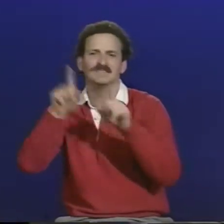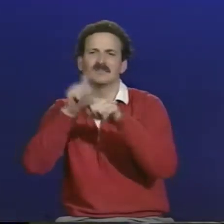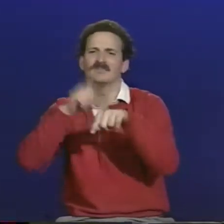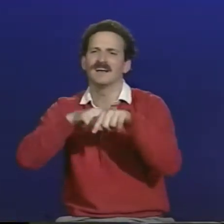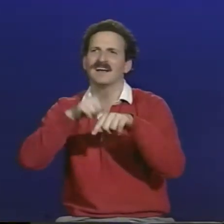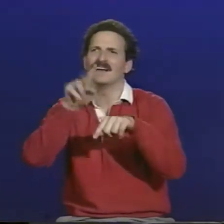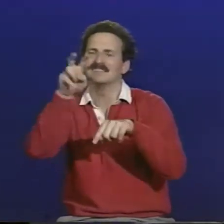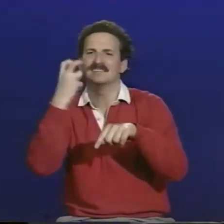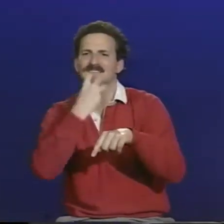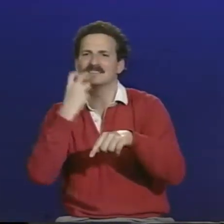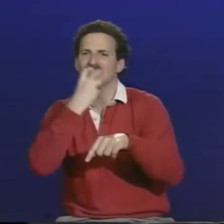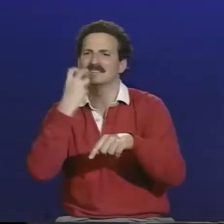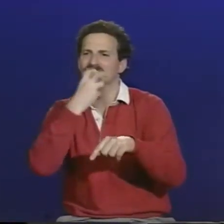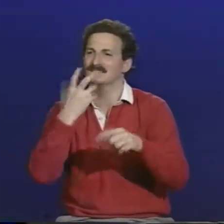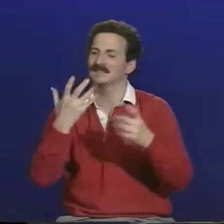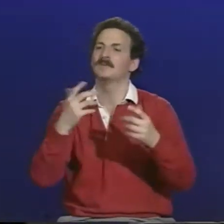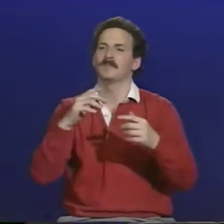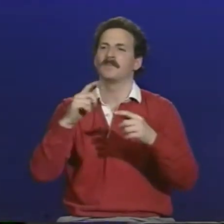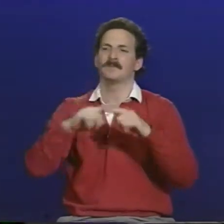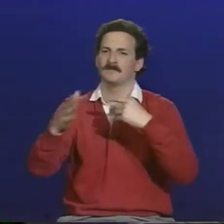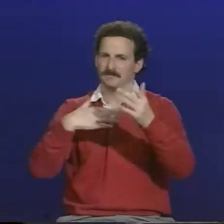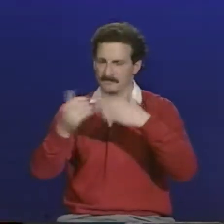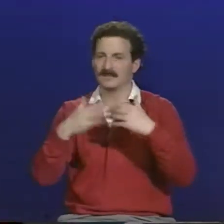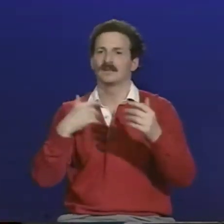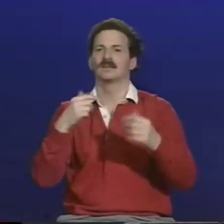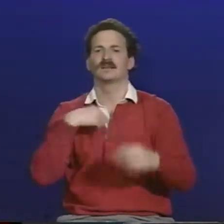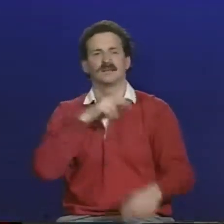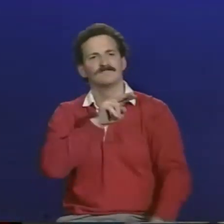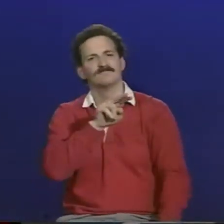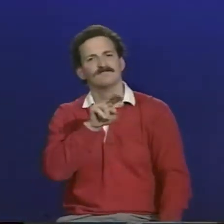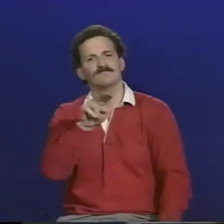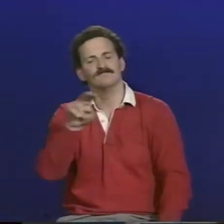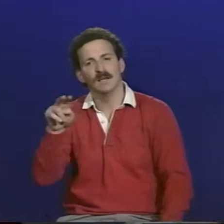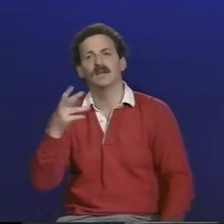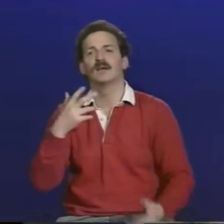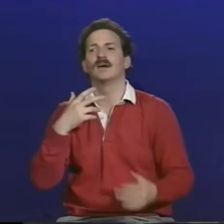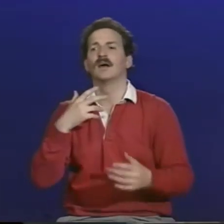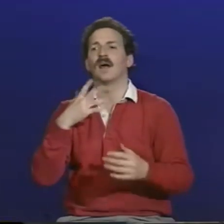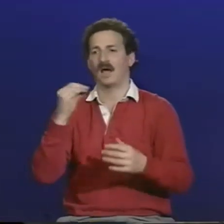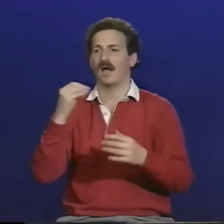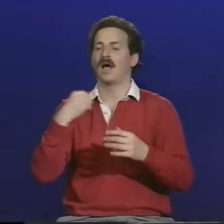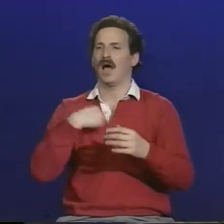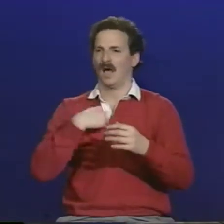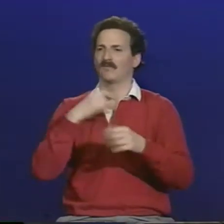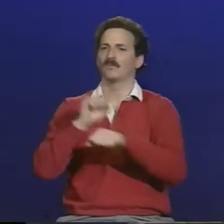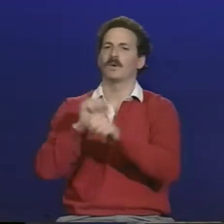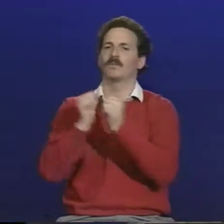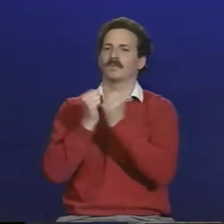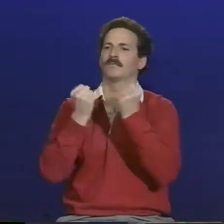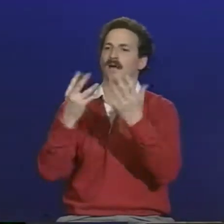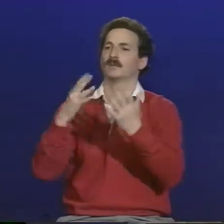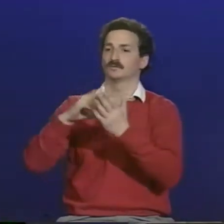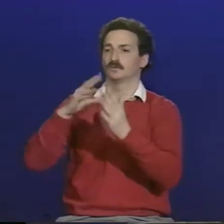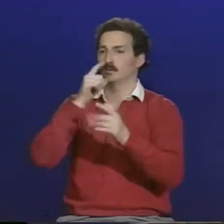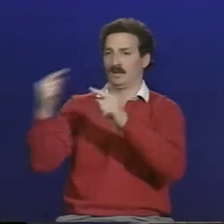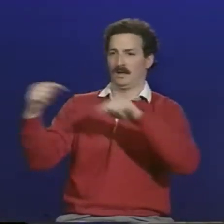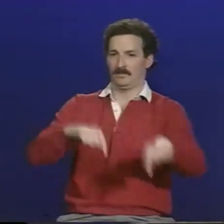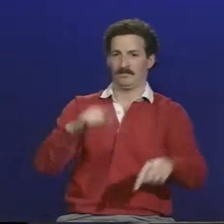guess that a lot of it is a lot of guesswork or having to use both audition and speech reading to get the information, but I digress. So anyway, I've had a